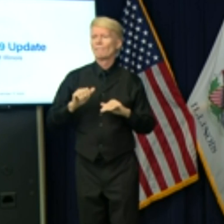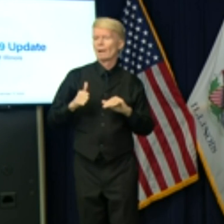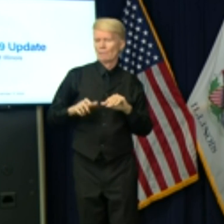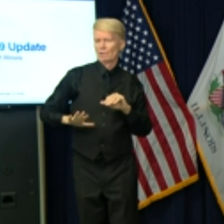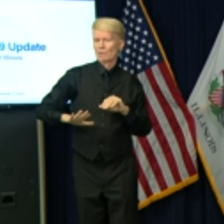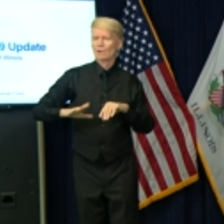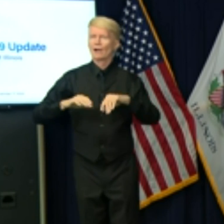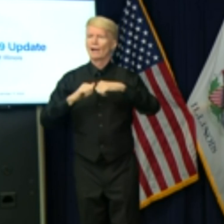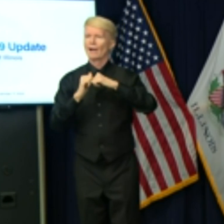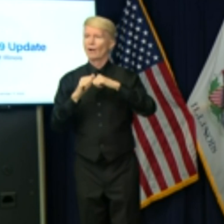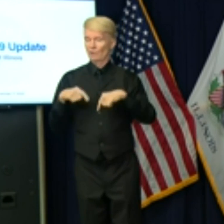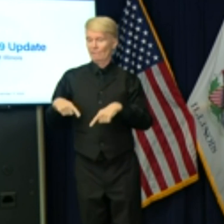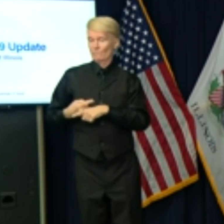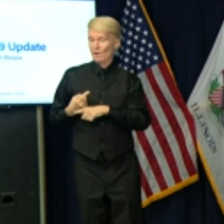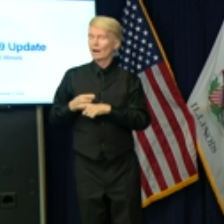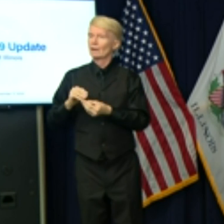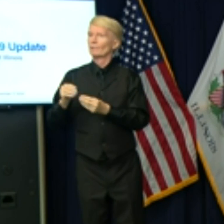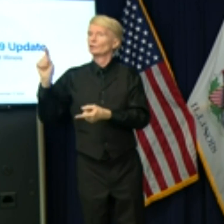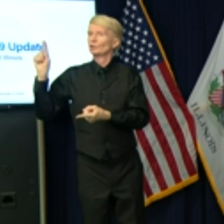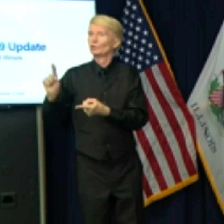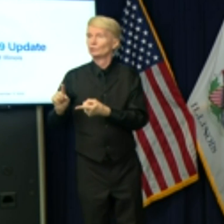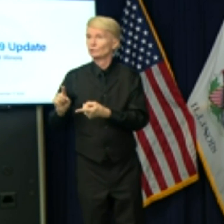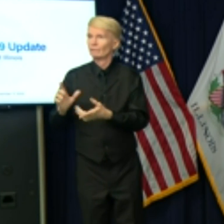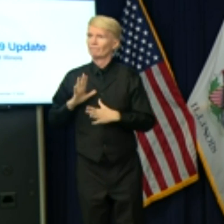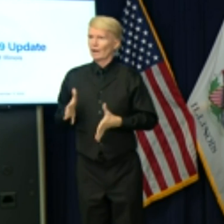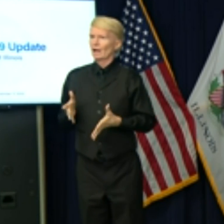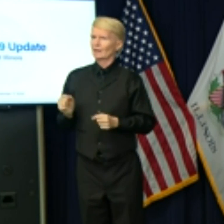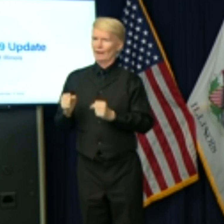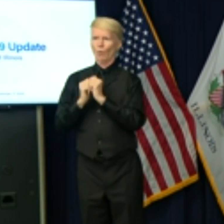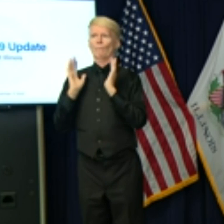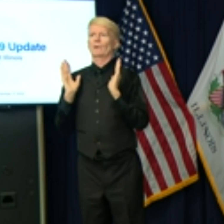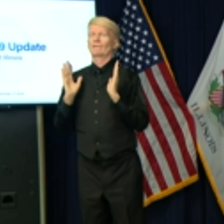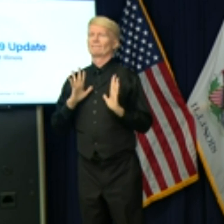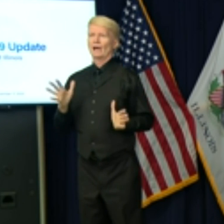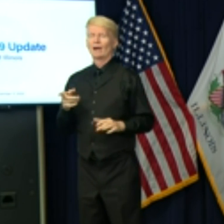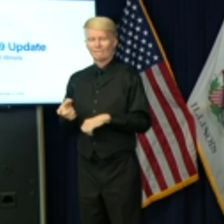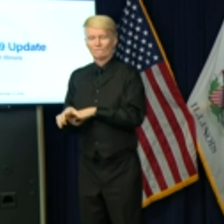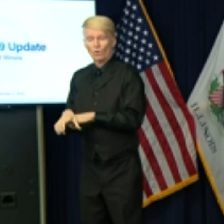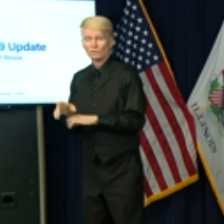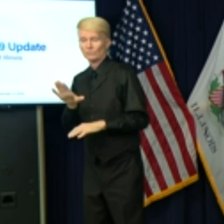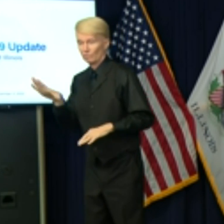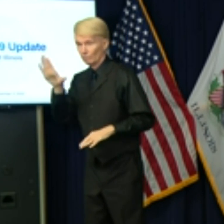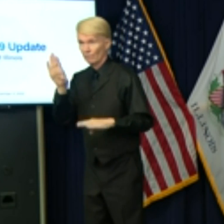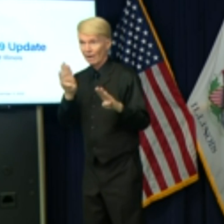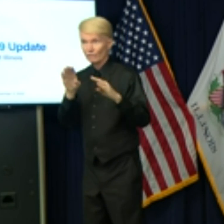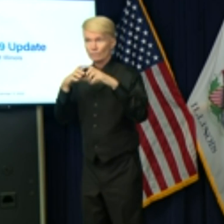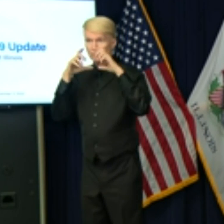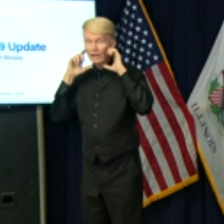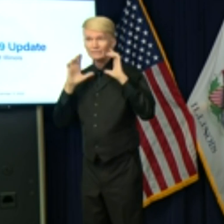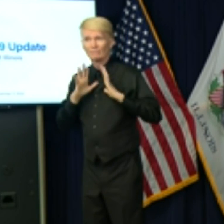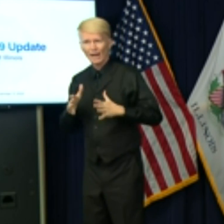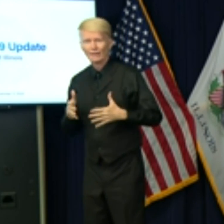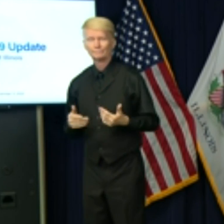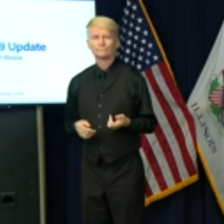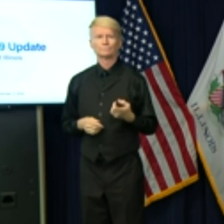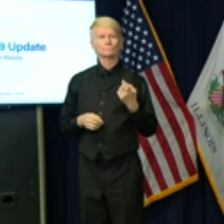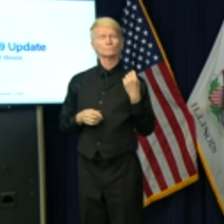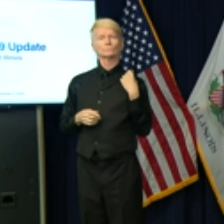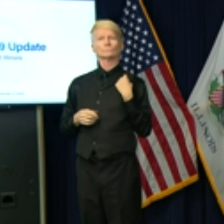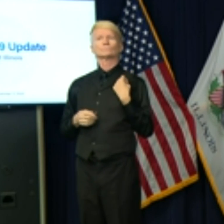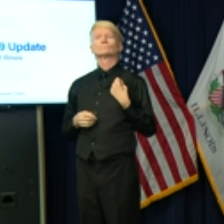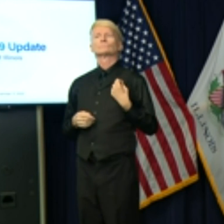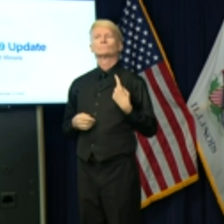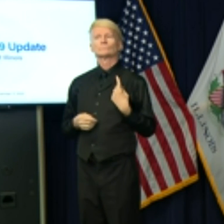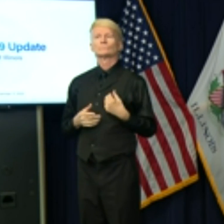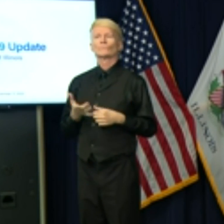region by doing the right things, by, you know, imposing or enforcing the mitigations that we've put forward. What about calling a special session